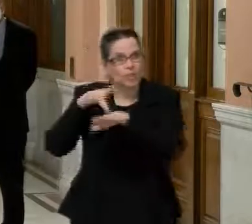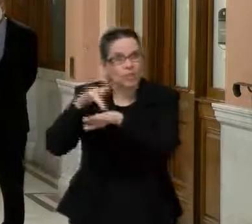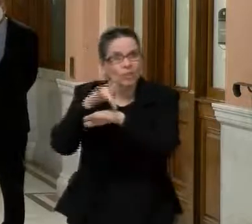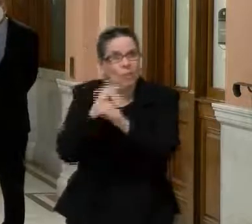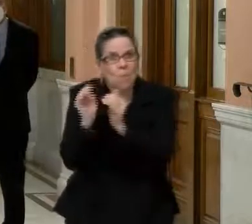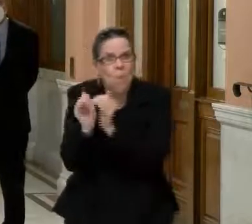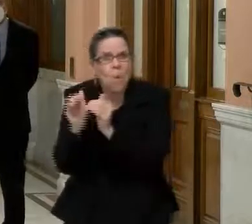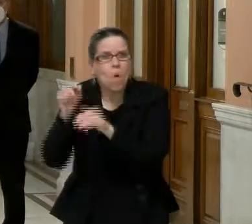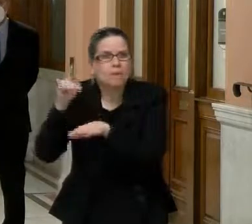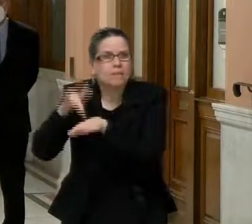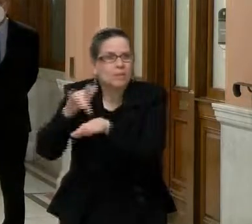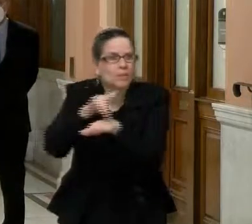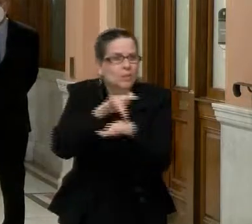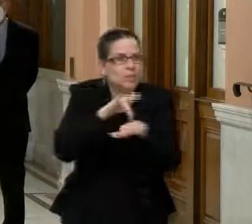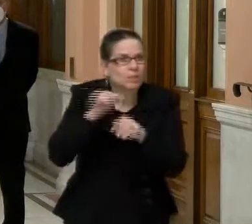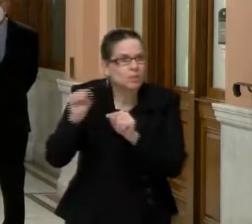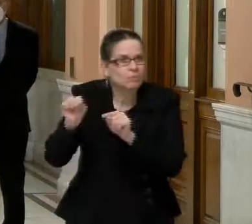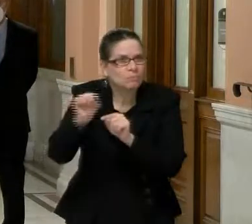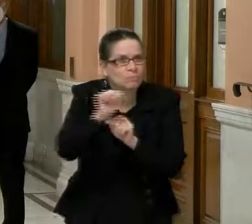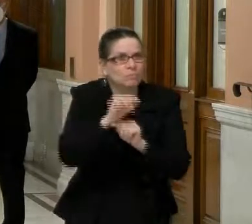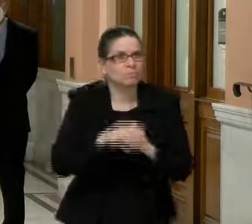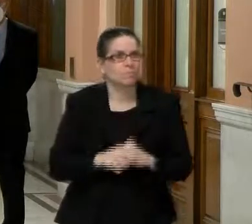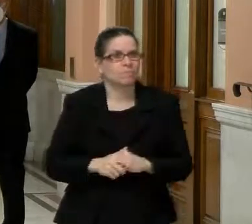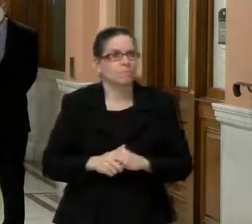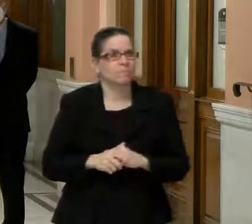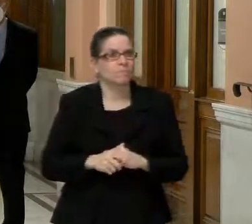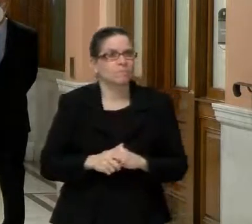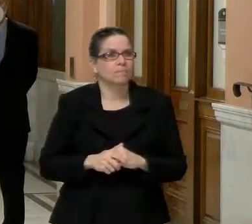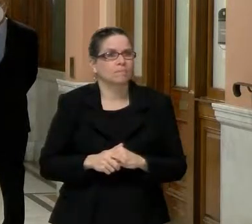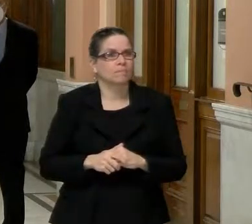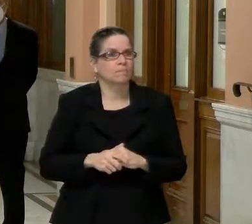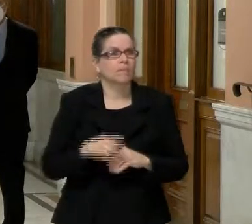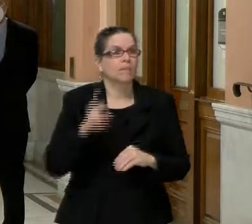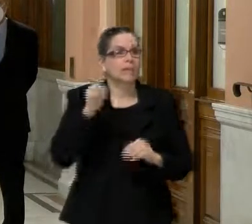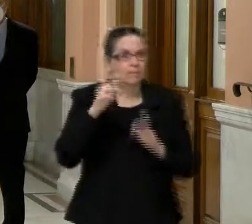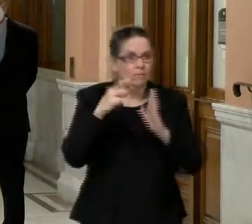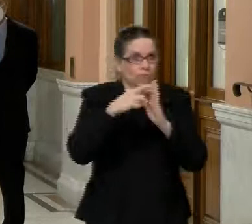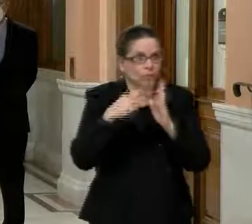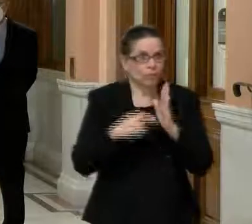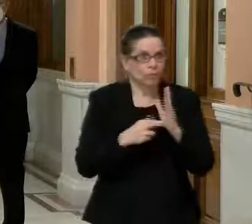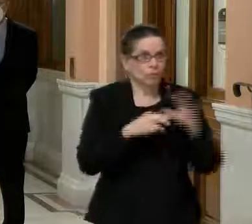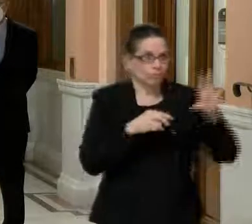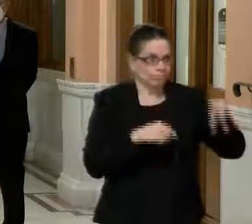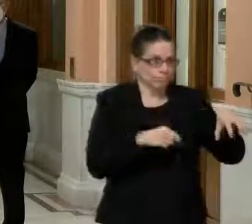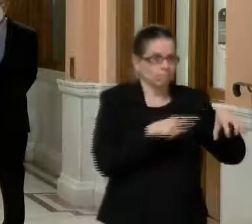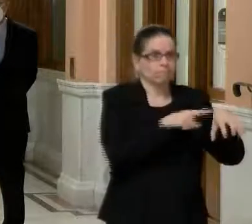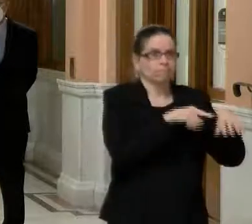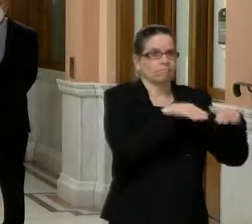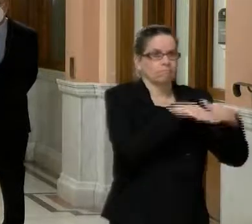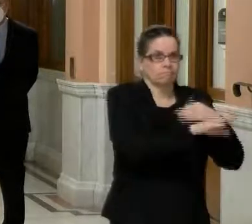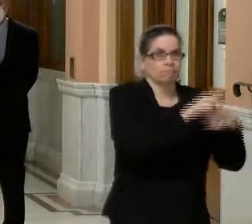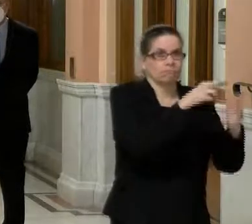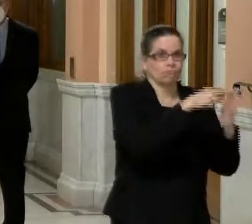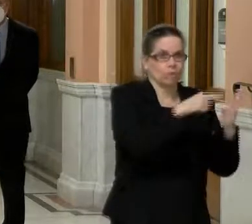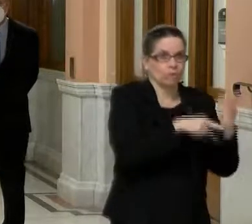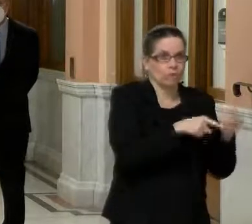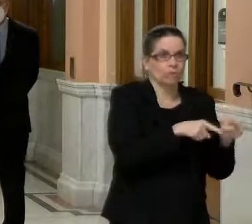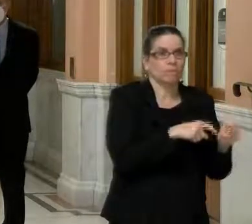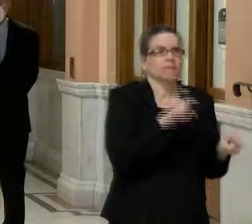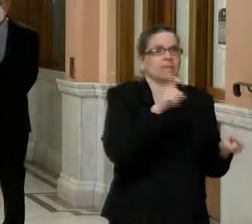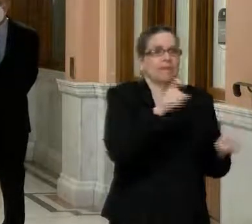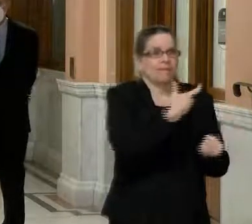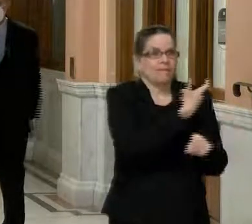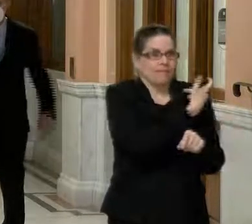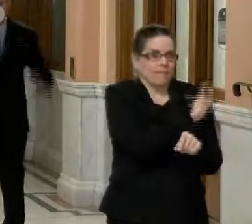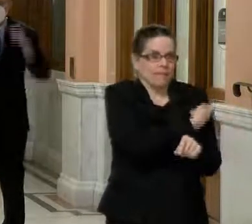the type of, uh, operations you need, you need registration areas, uh, then you need the vaccination sites,